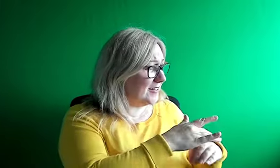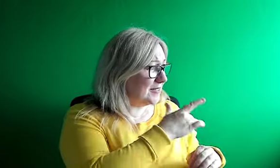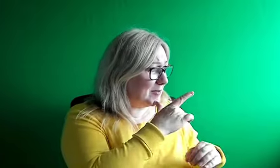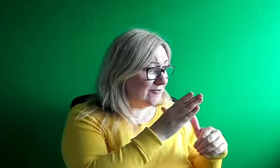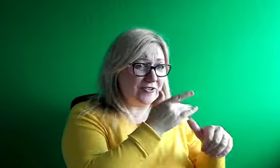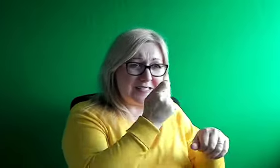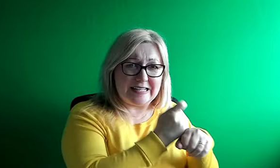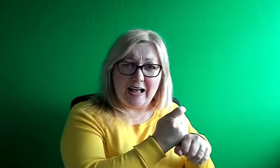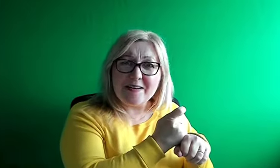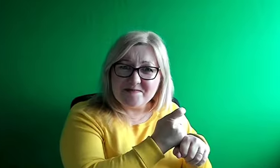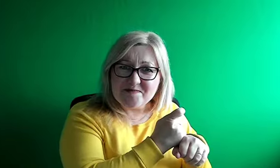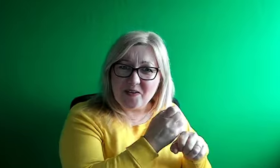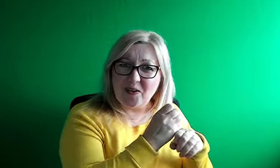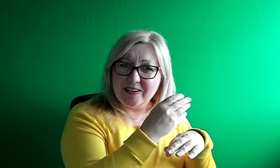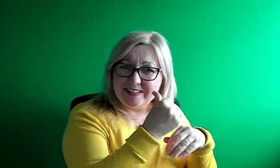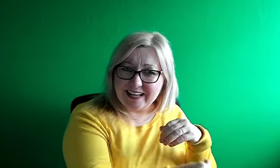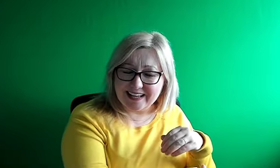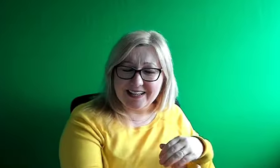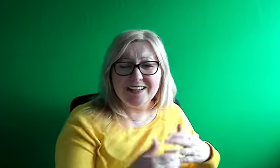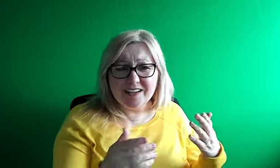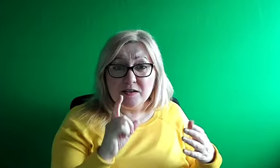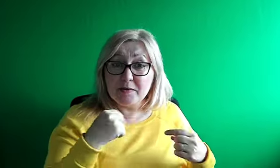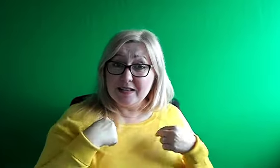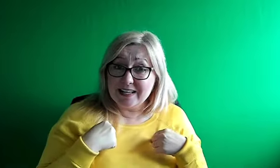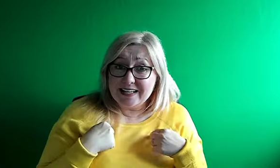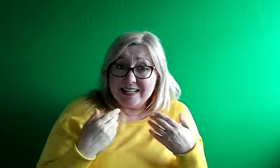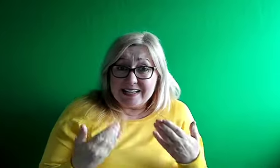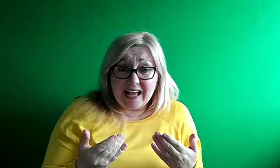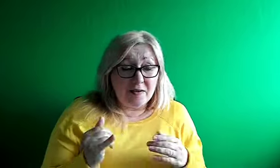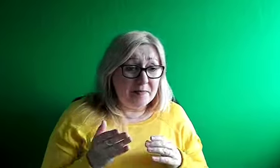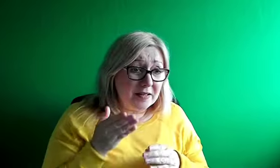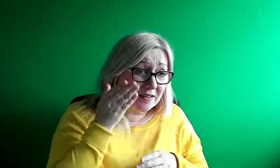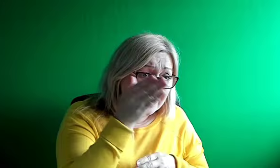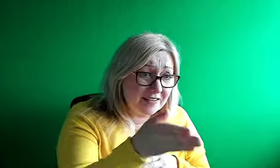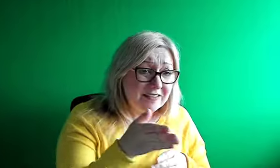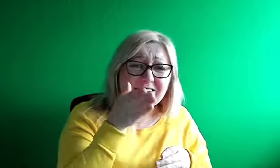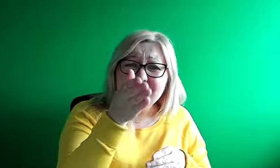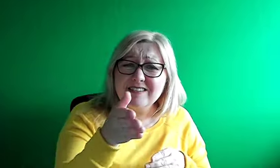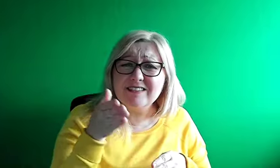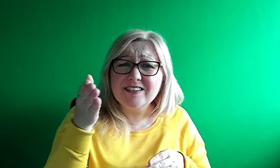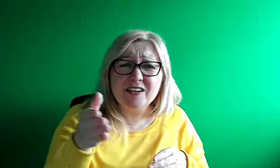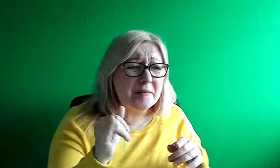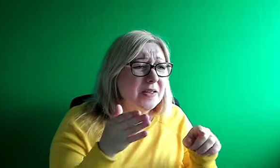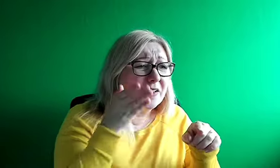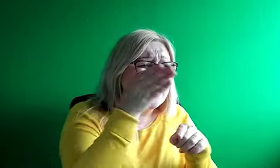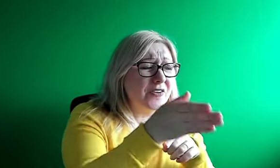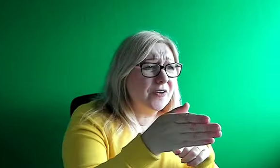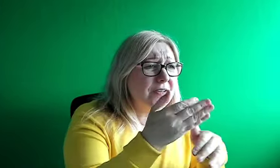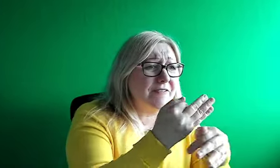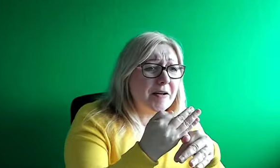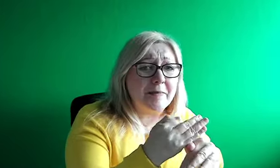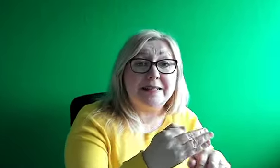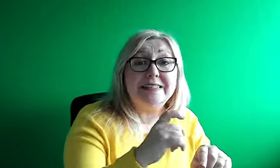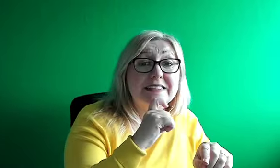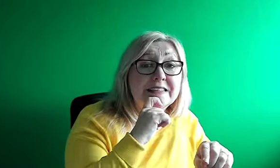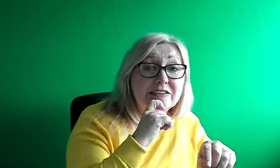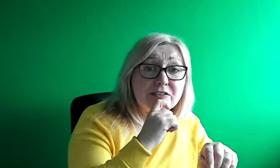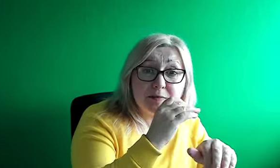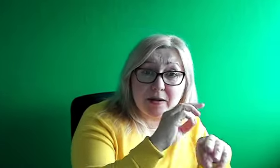new deaf babies, and I've got another family where, as parents might be deaf, or our parents might be deaf, and I mean, not much